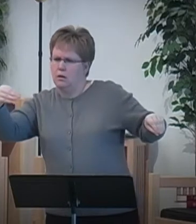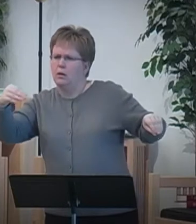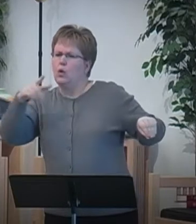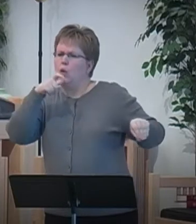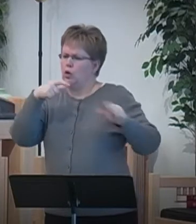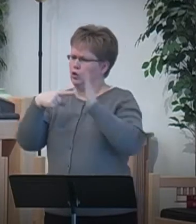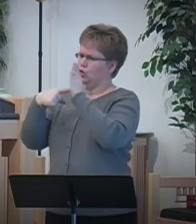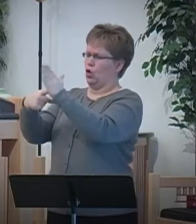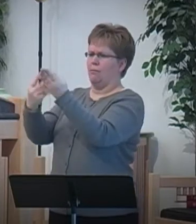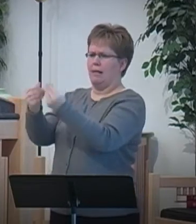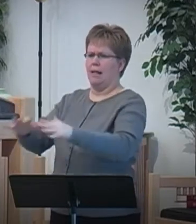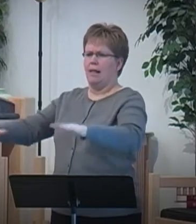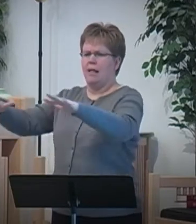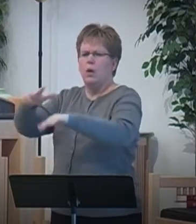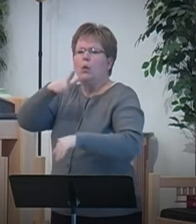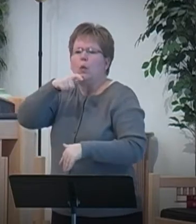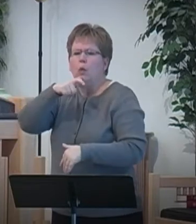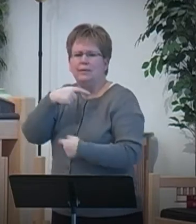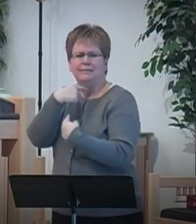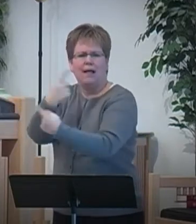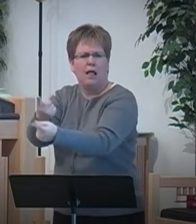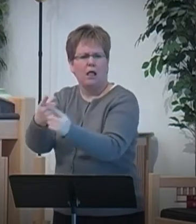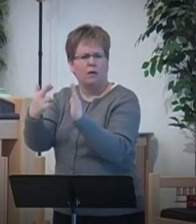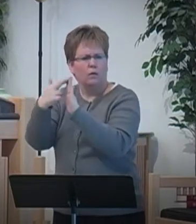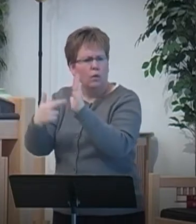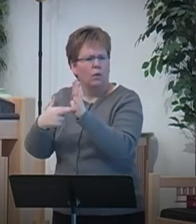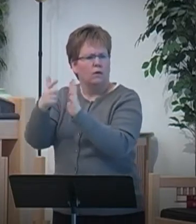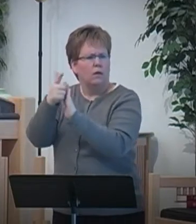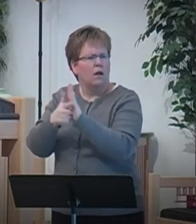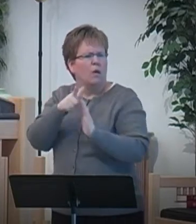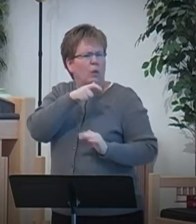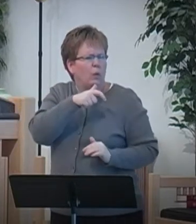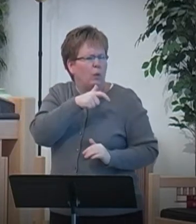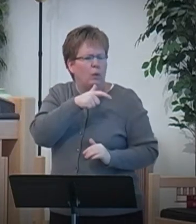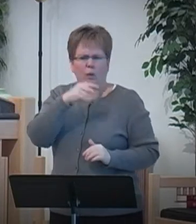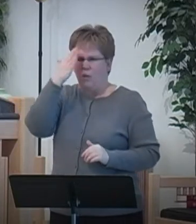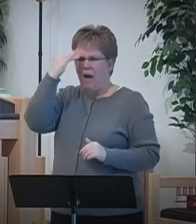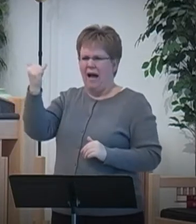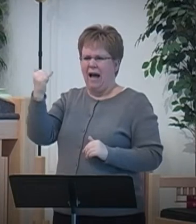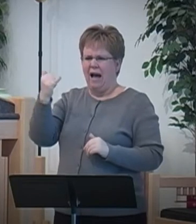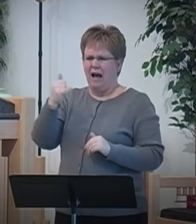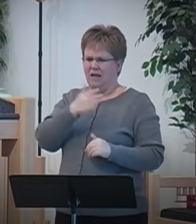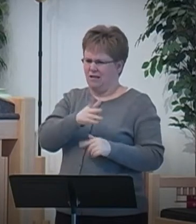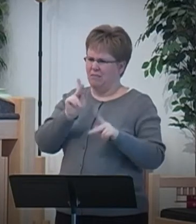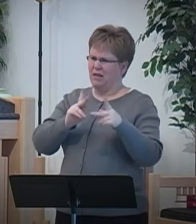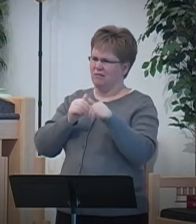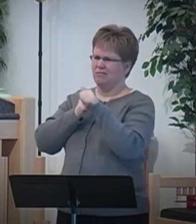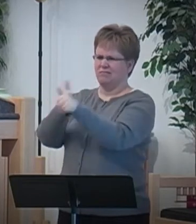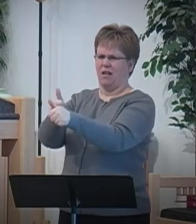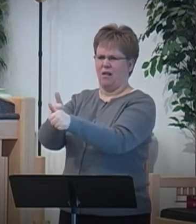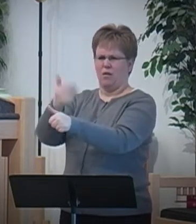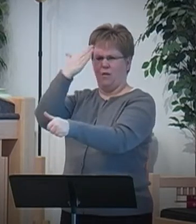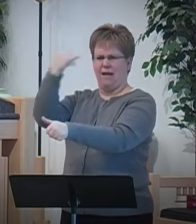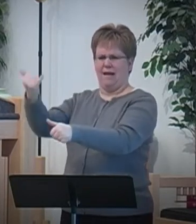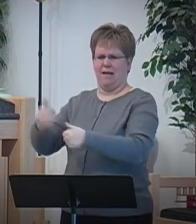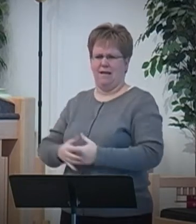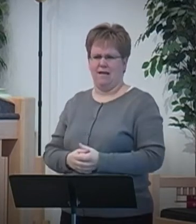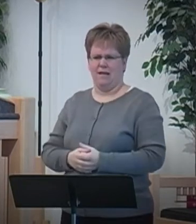Who is it that's issuing these decrees or these commandments, and why are they doing that? When we name God